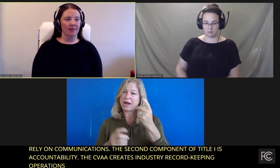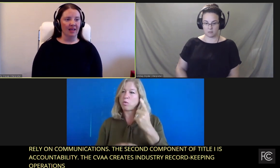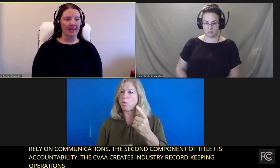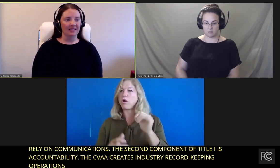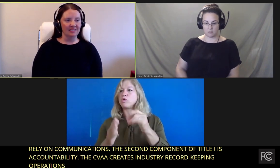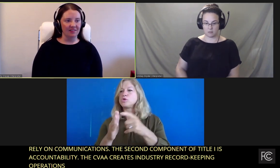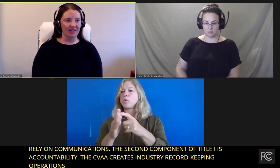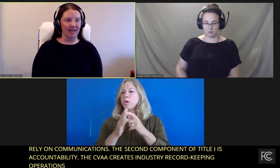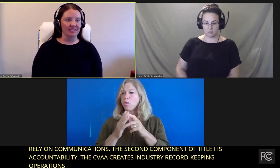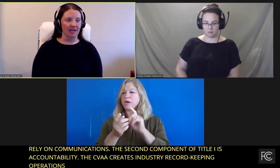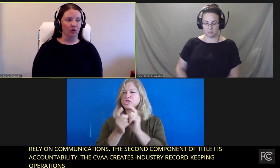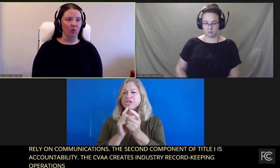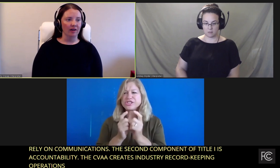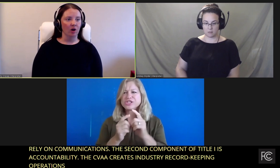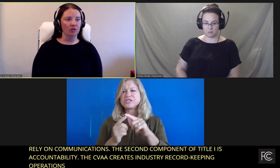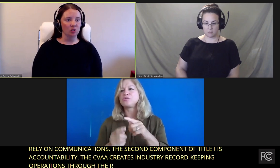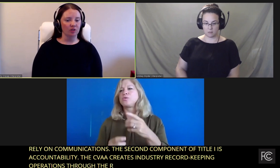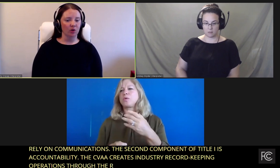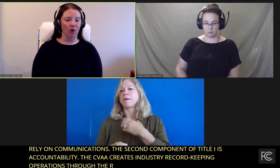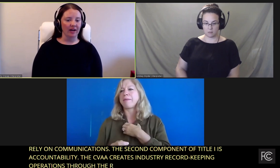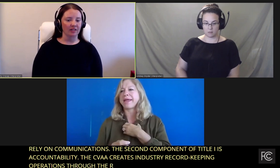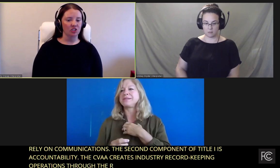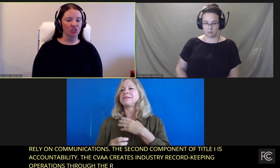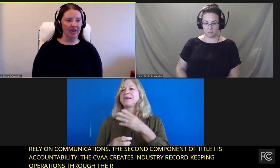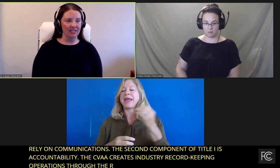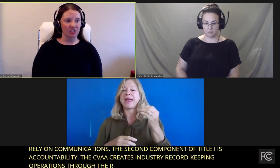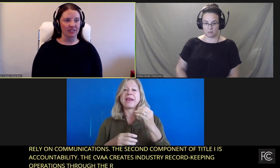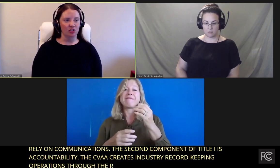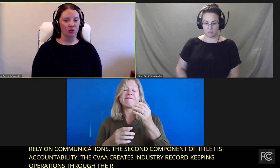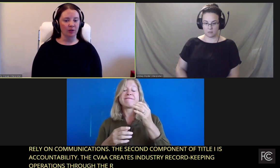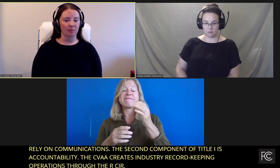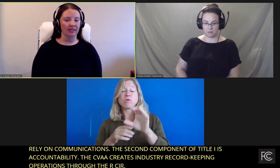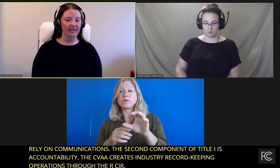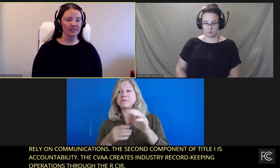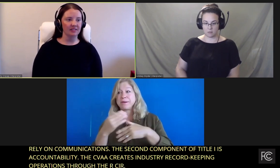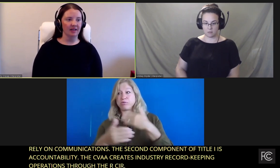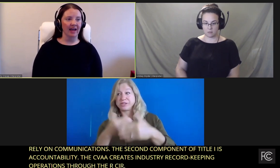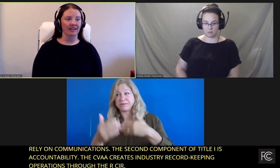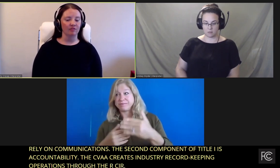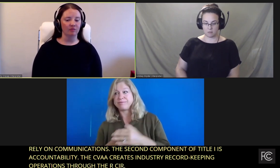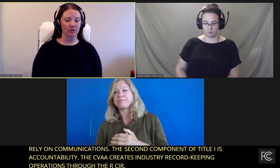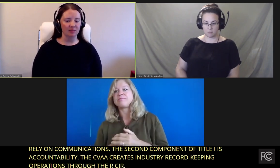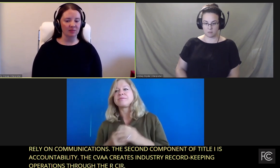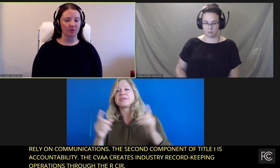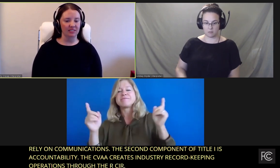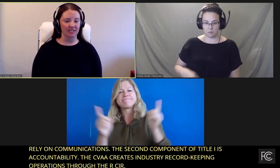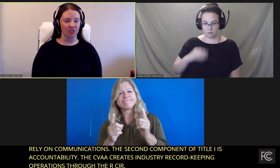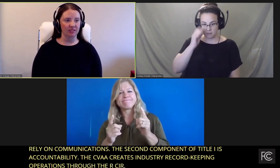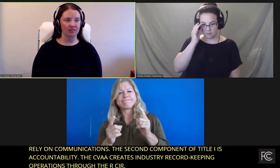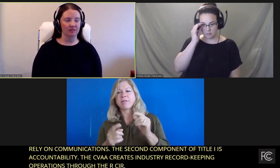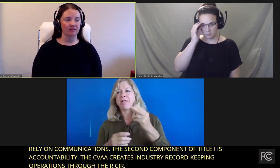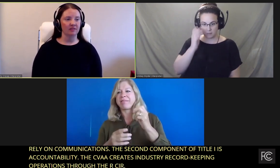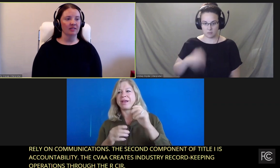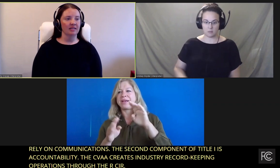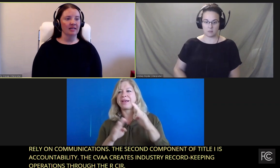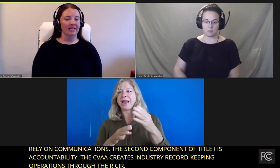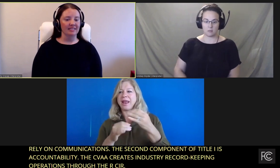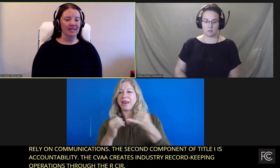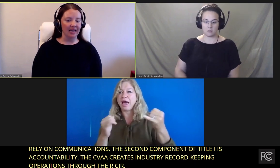And the CVAA Title I also requires changes to complaint and enforcement procedures.